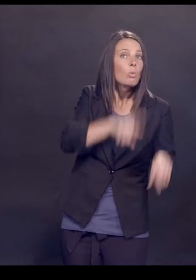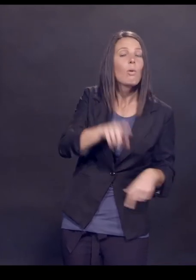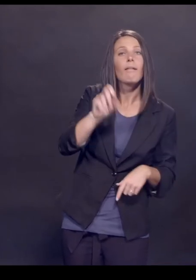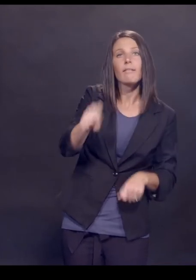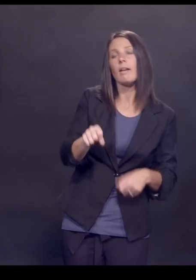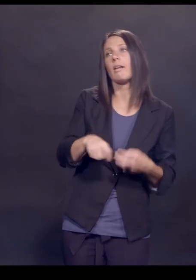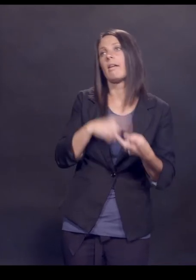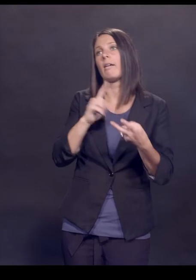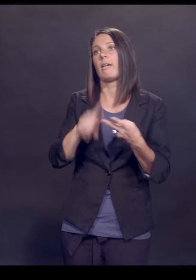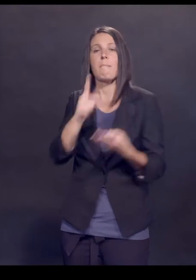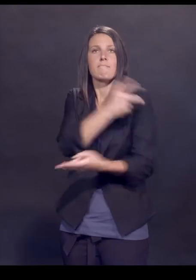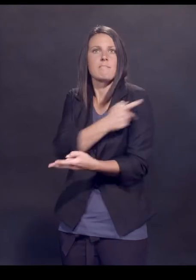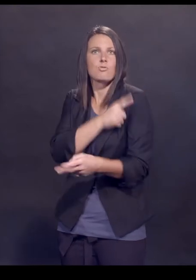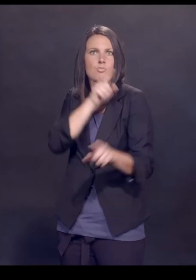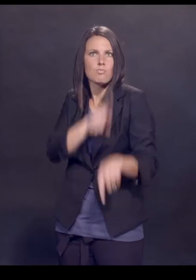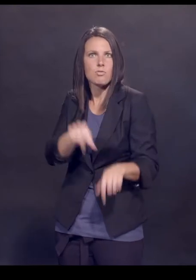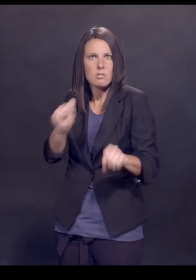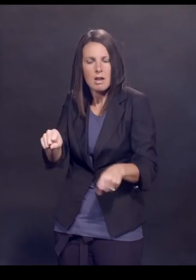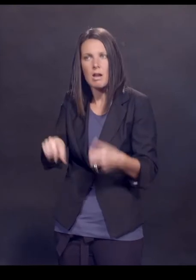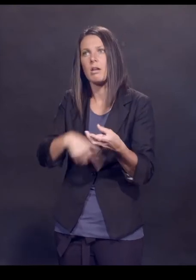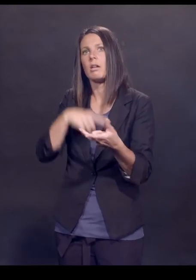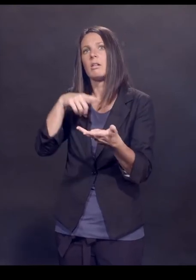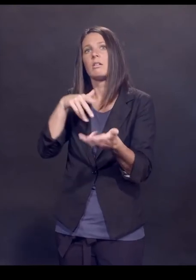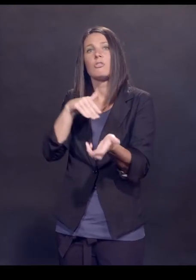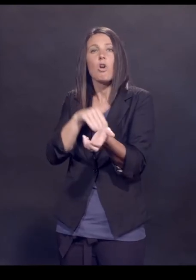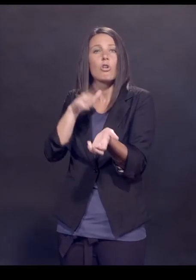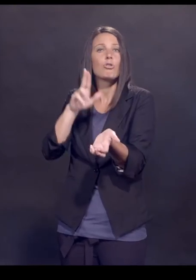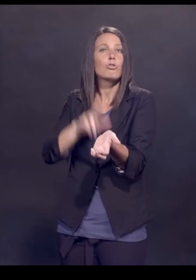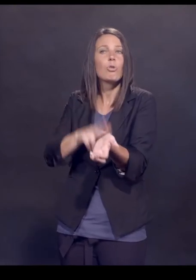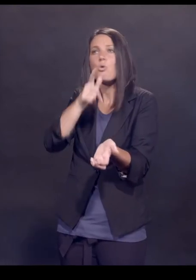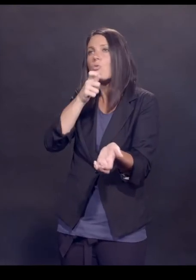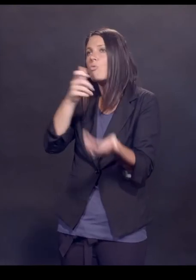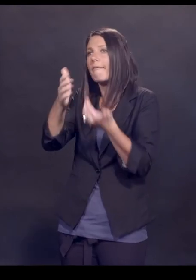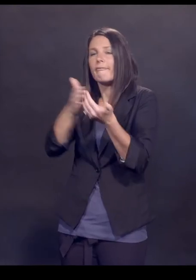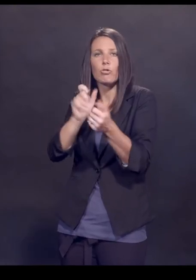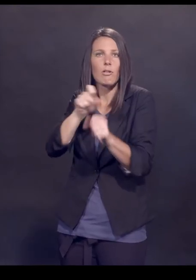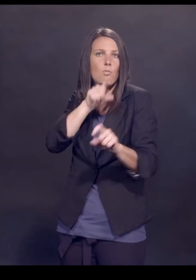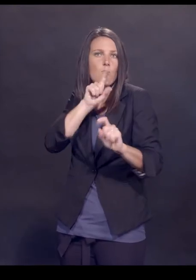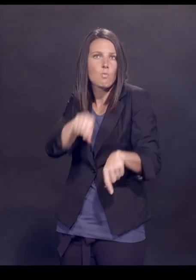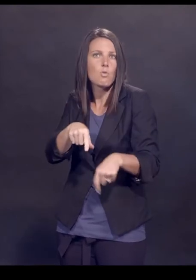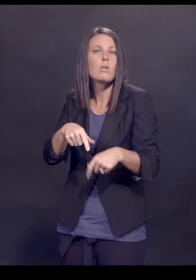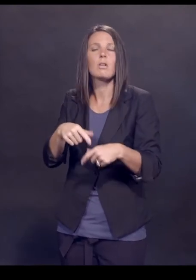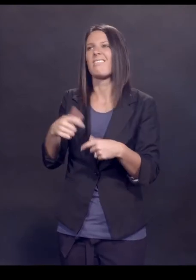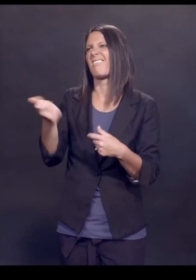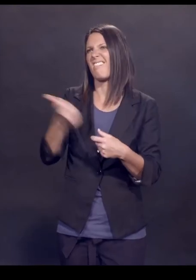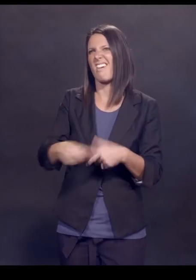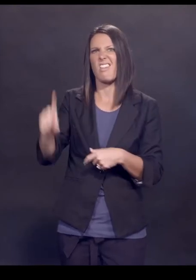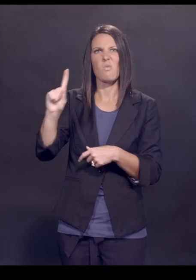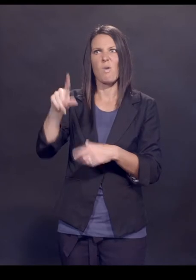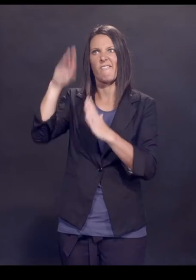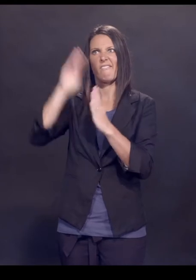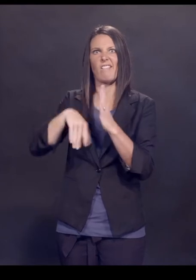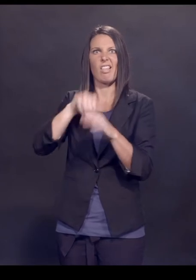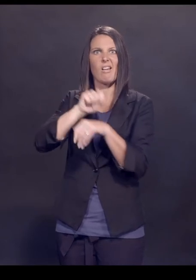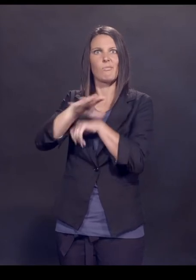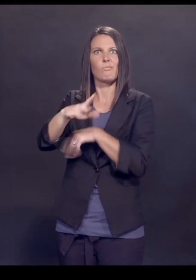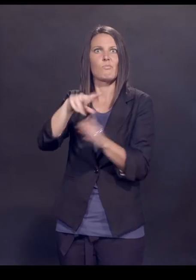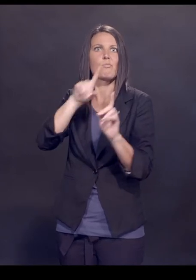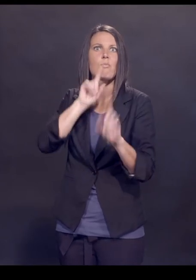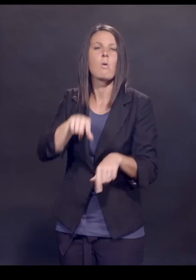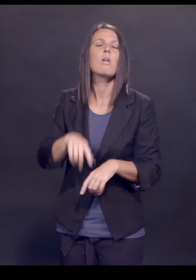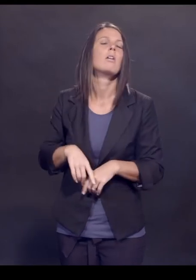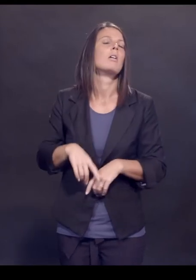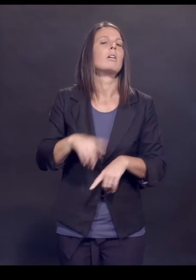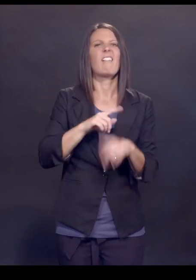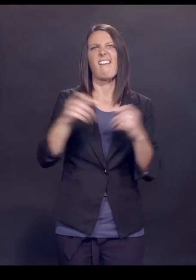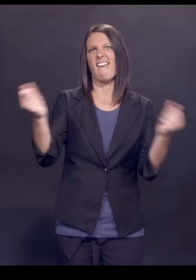patients can report, doctors can report, nurses can report, personal injury lawyers can report, anybody can report. And it's, and, and